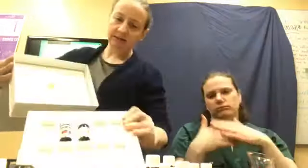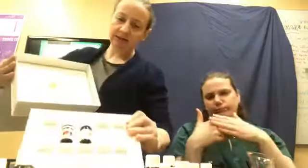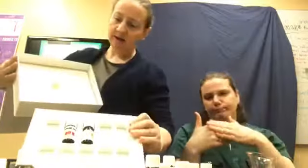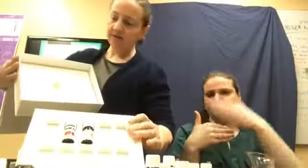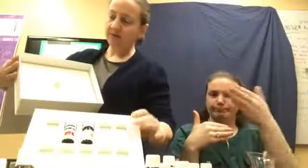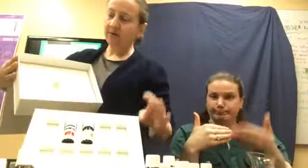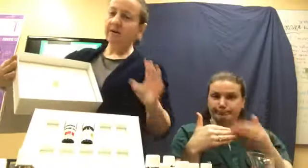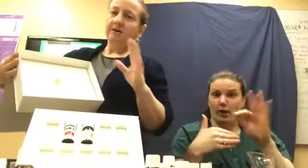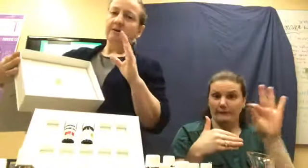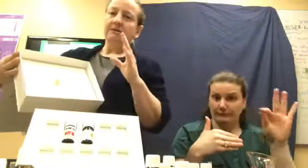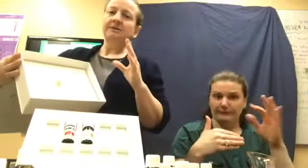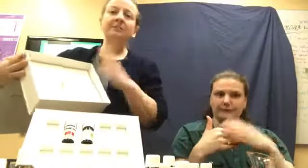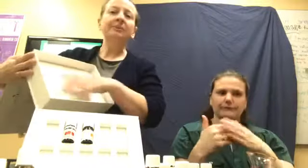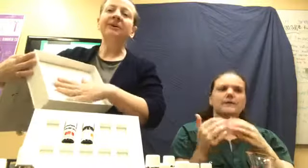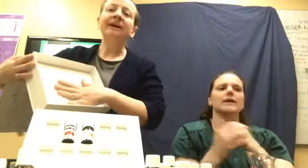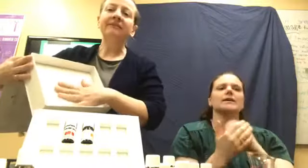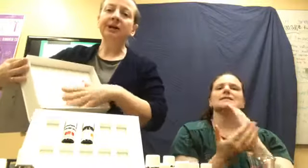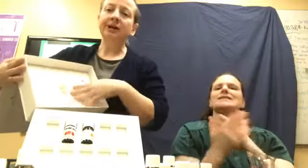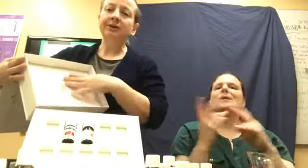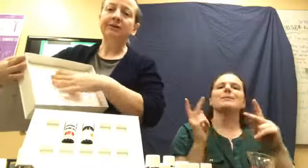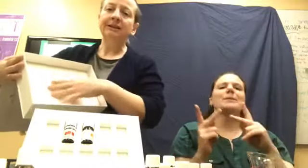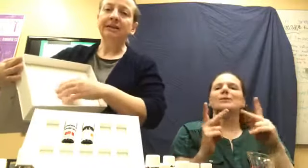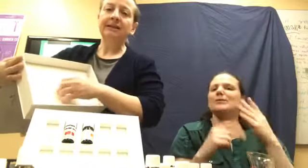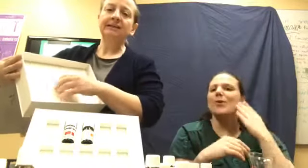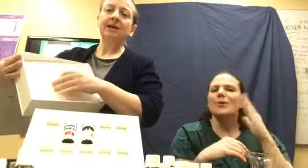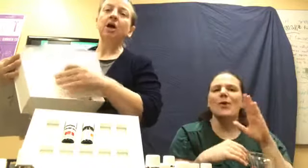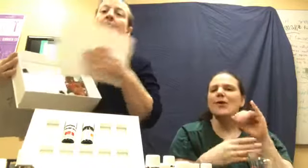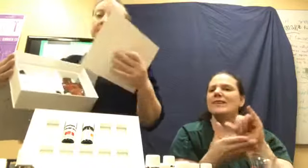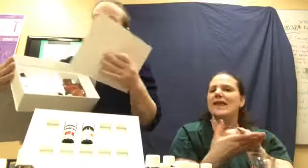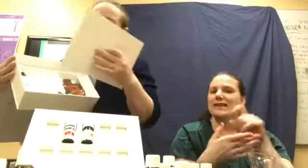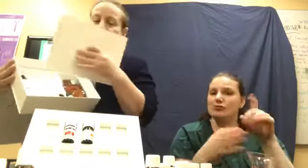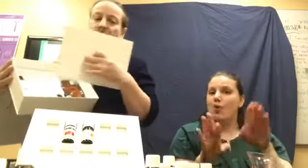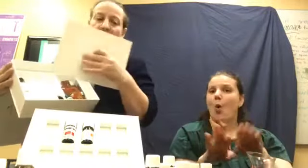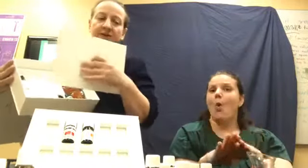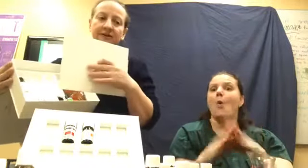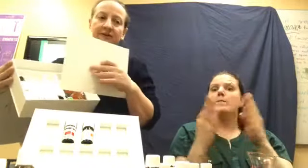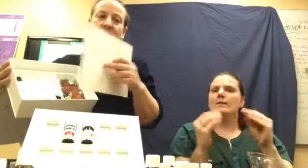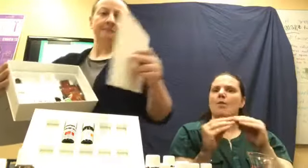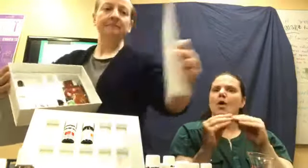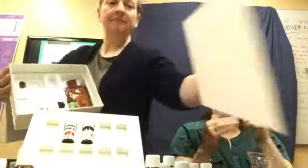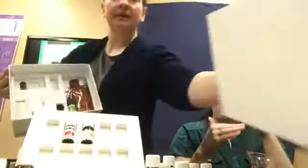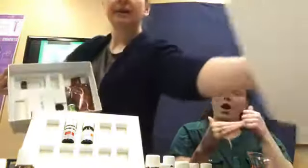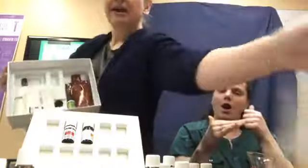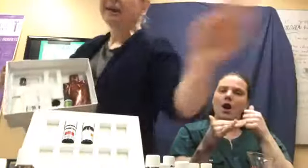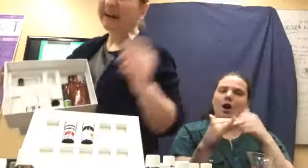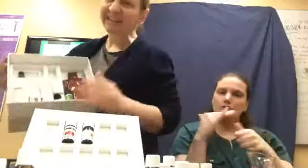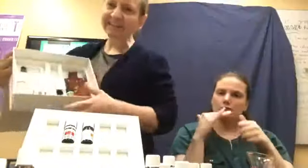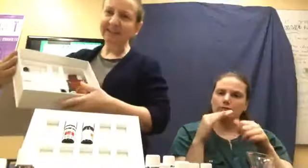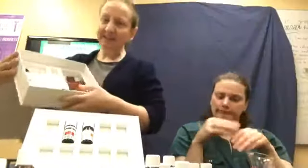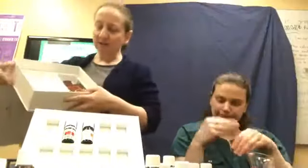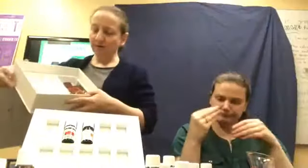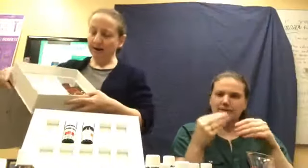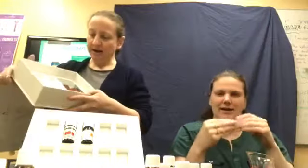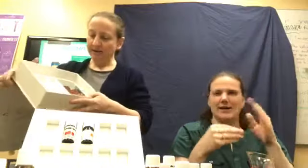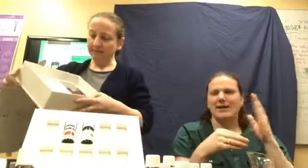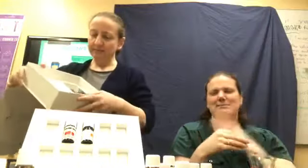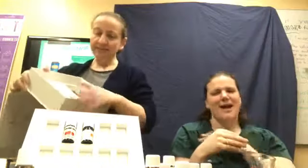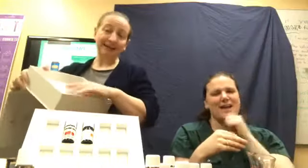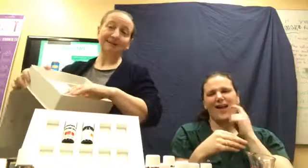this off. Some people never know that they need to open this and there's more stuff under here. And mine doesn't look that cool right now because I use